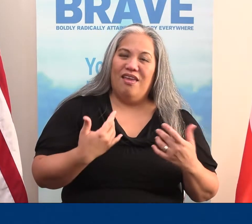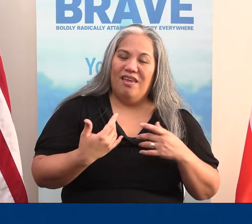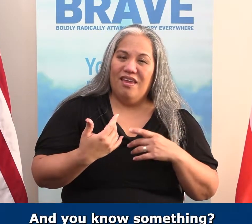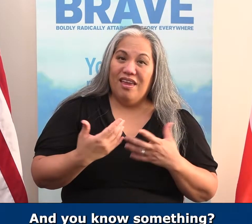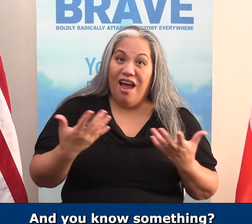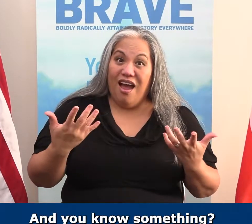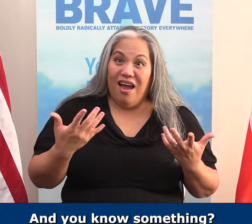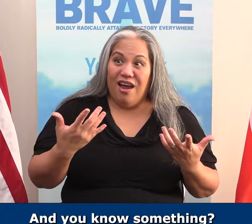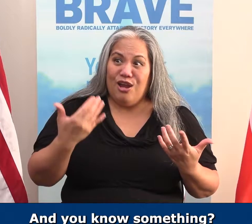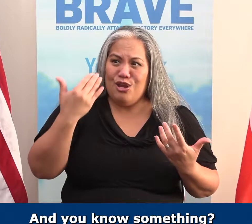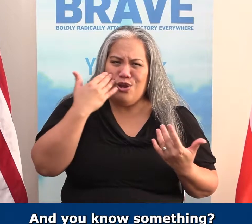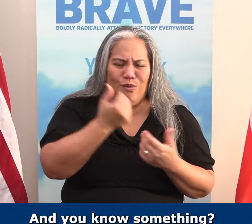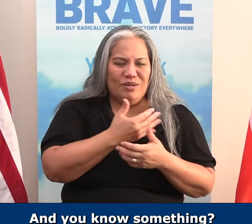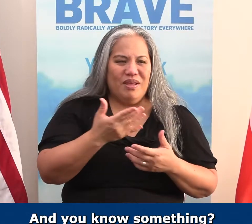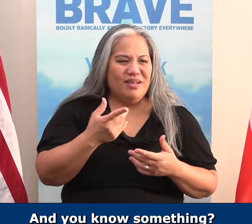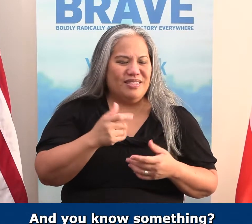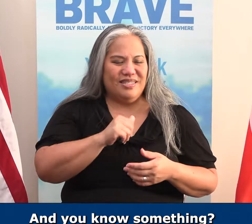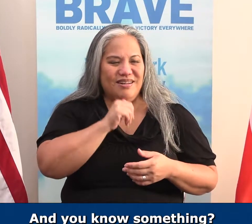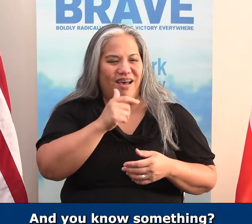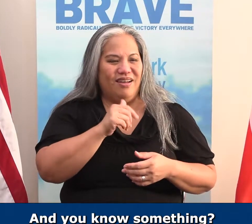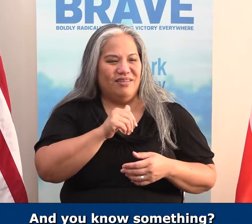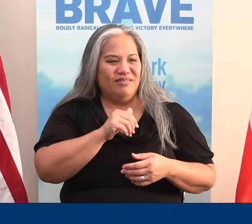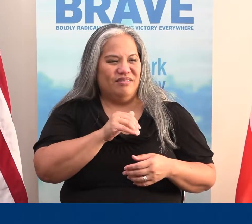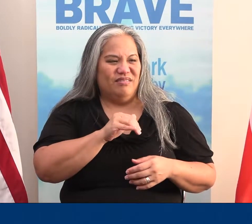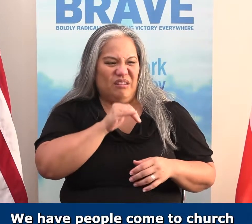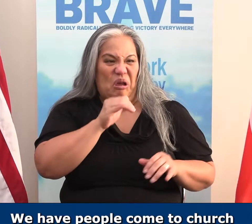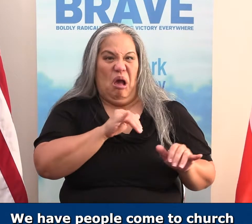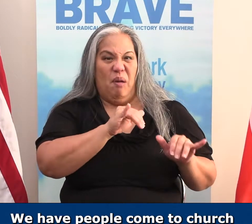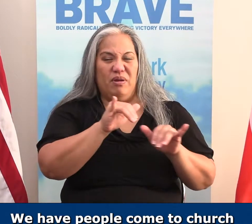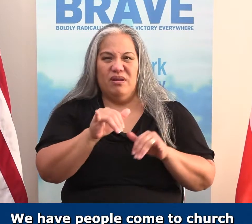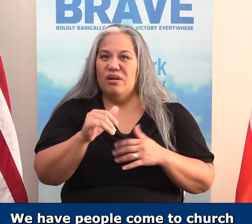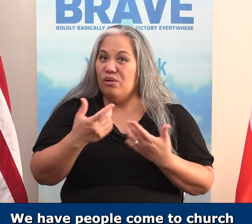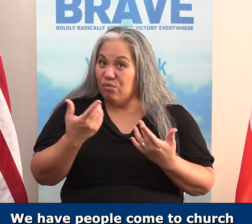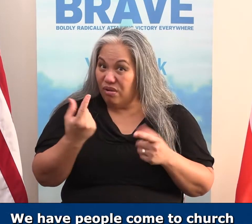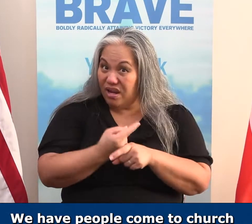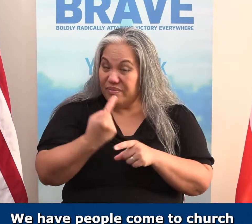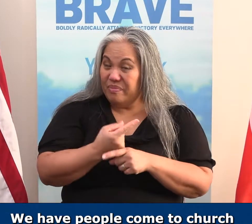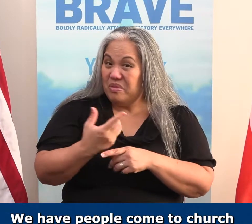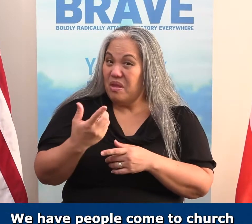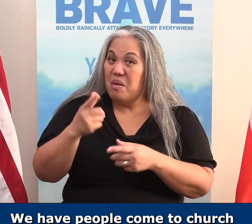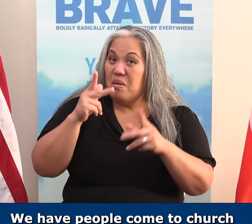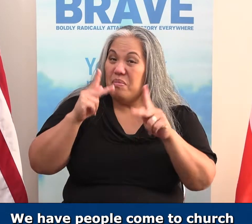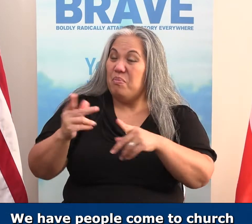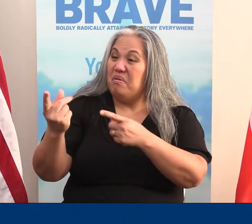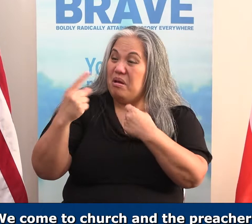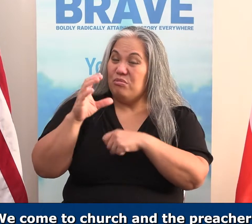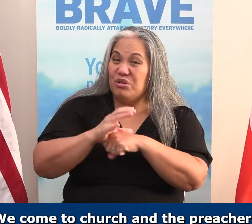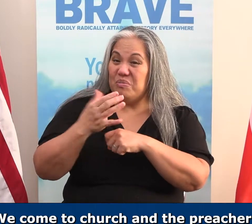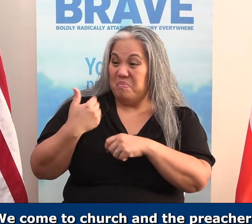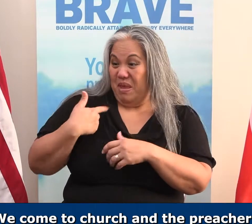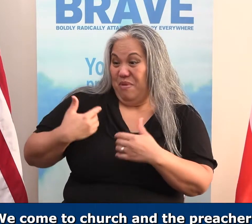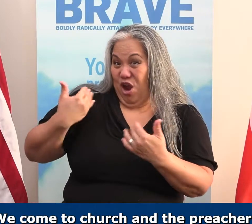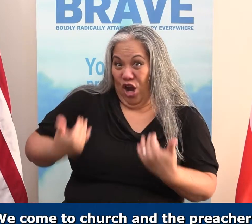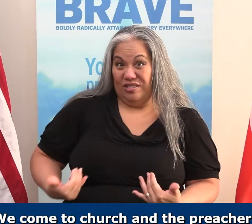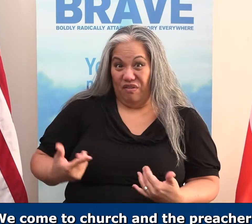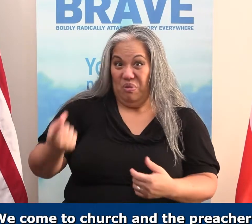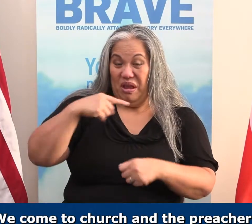And you know something? It's not uncommon, is it? We have people come to church and maybe even ourselves. We come to church and the preacher